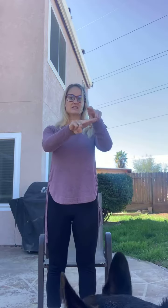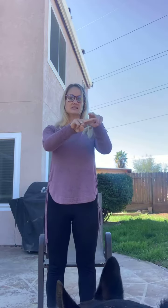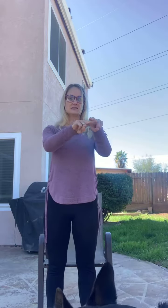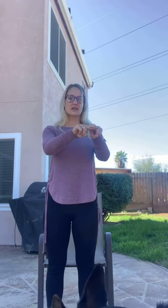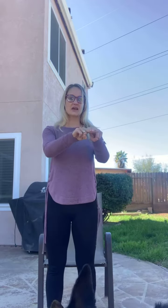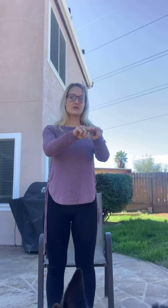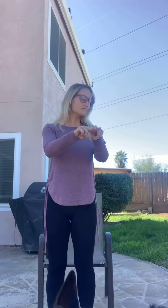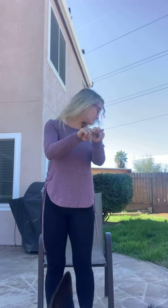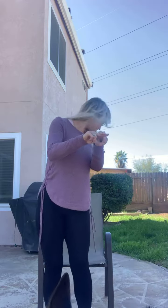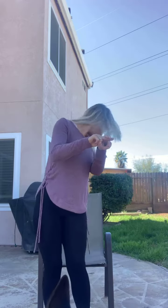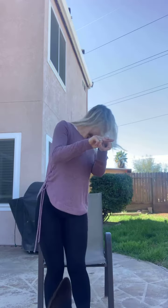down.